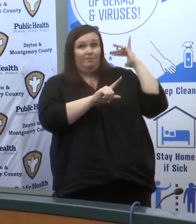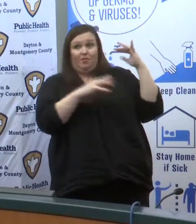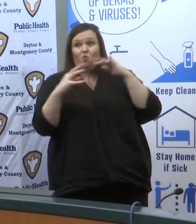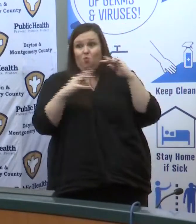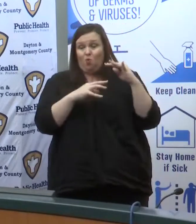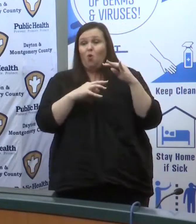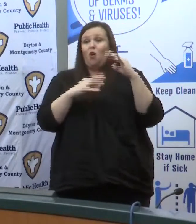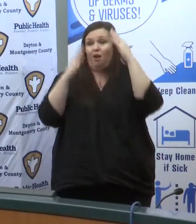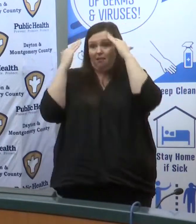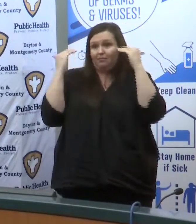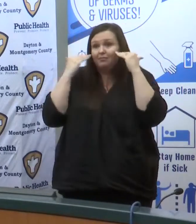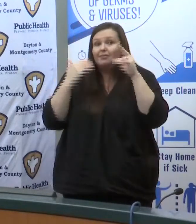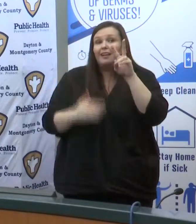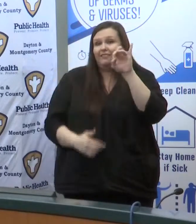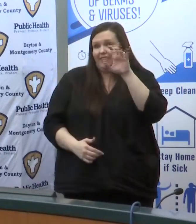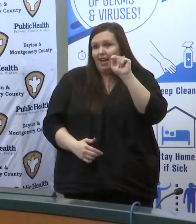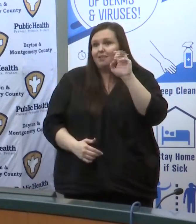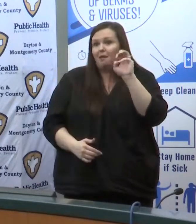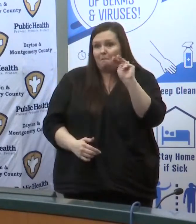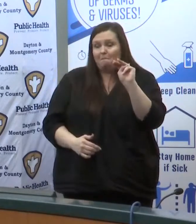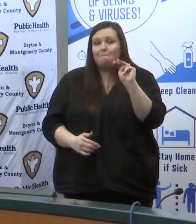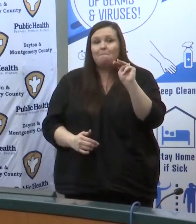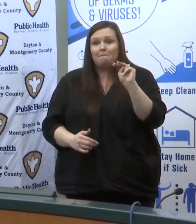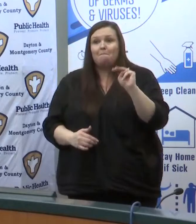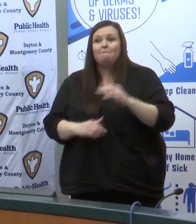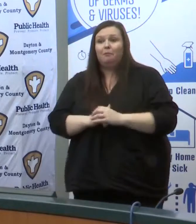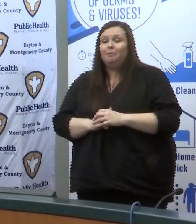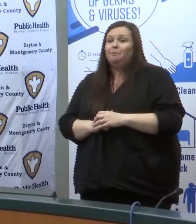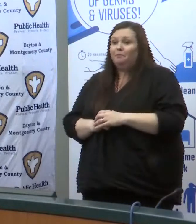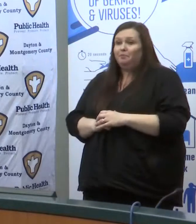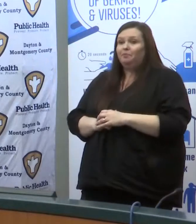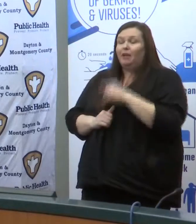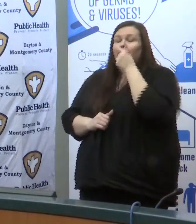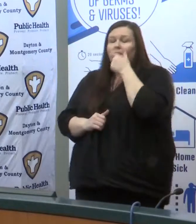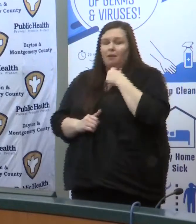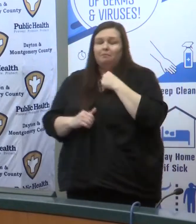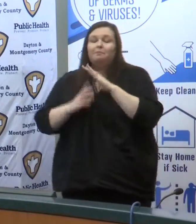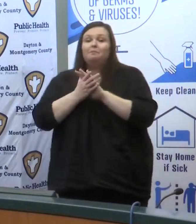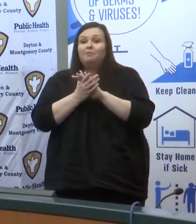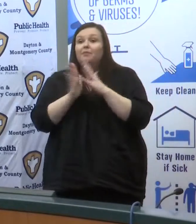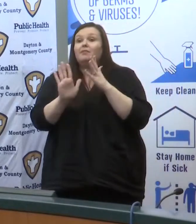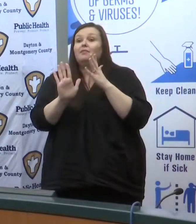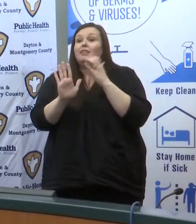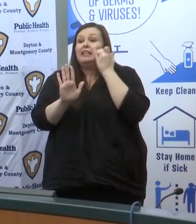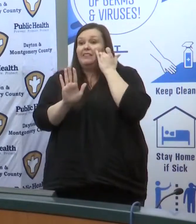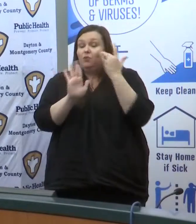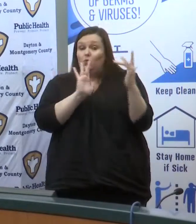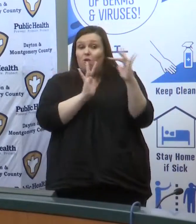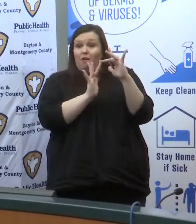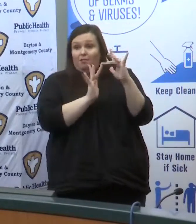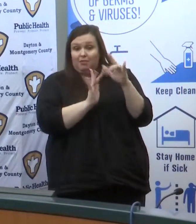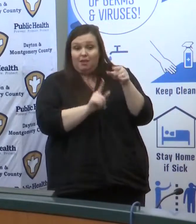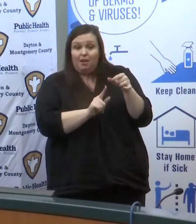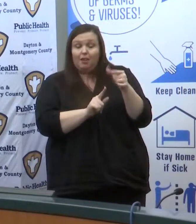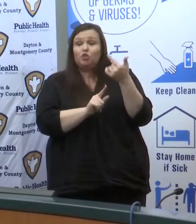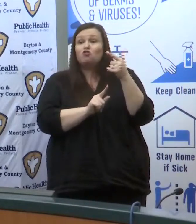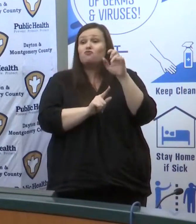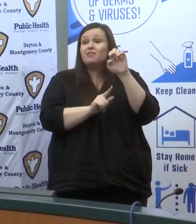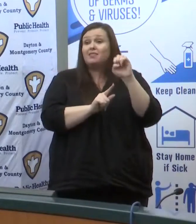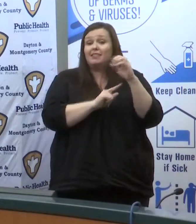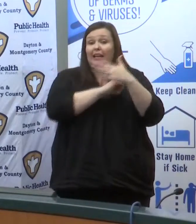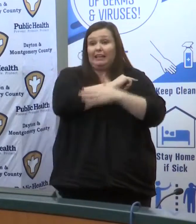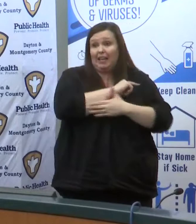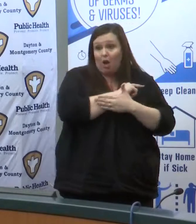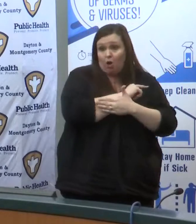them and the other homeless folks there uh i am told that if you contact the green county health department they can try to match